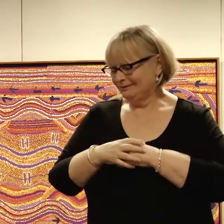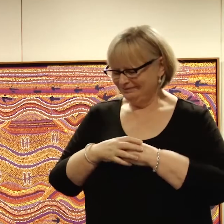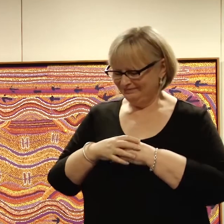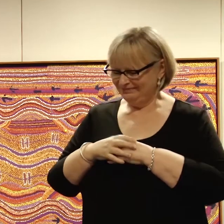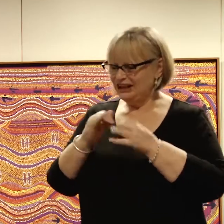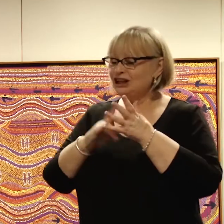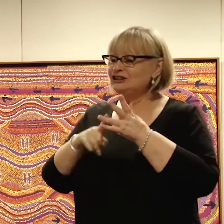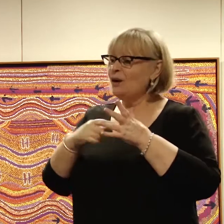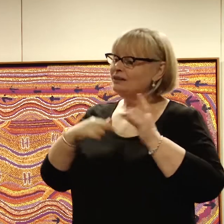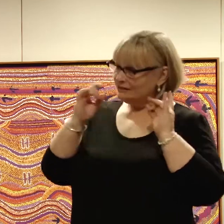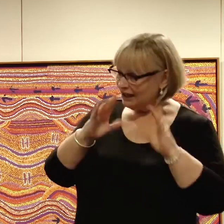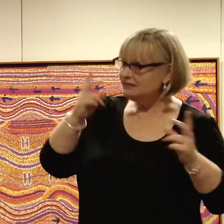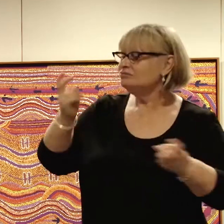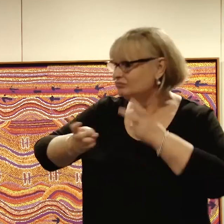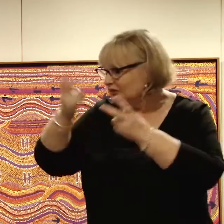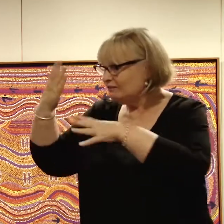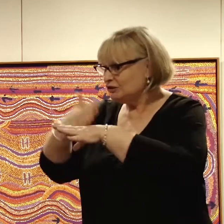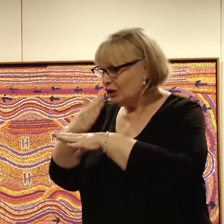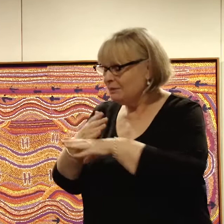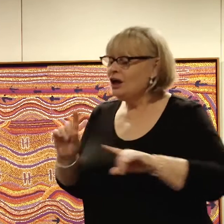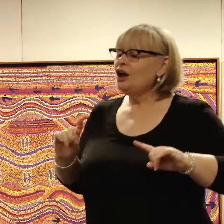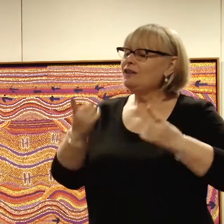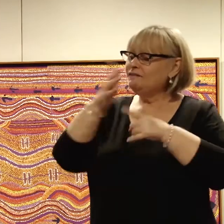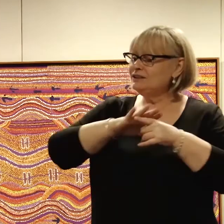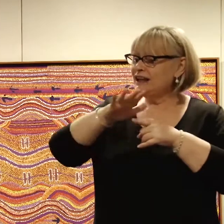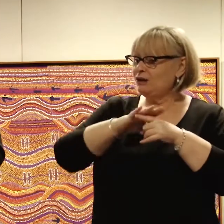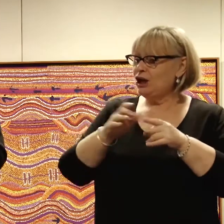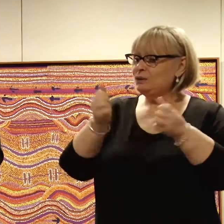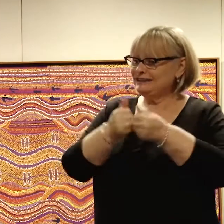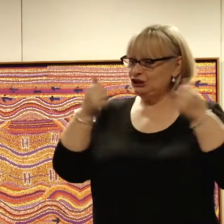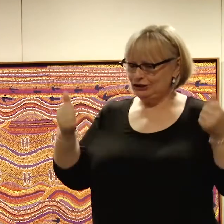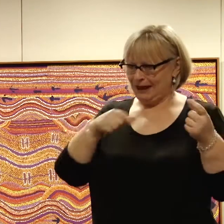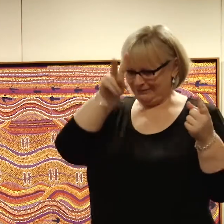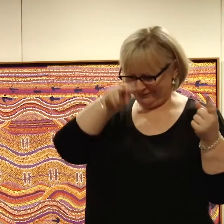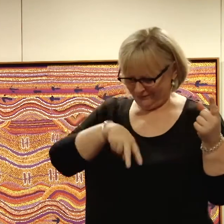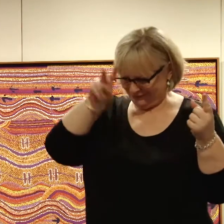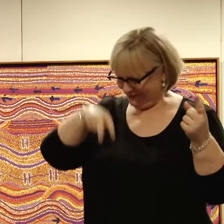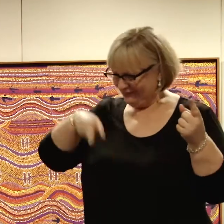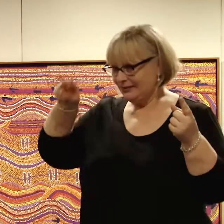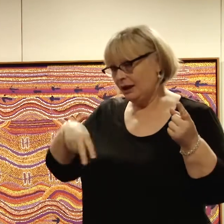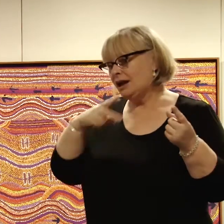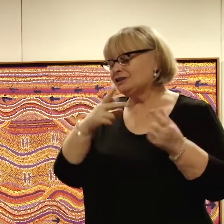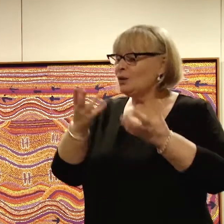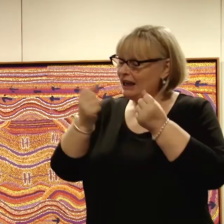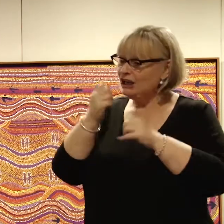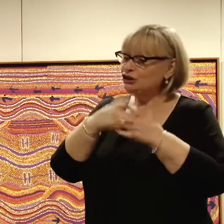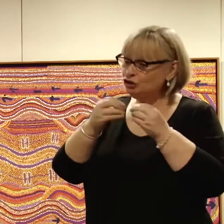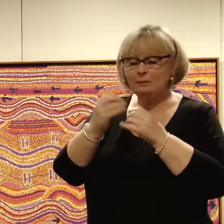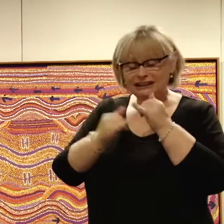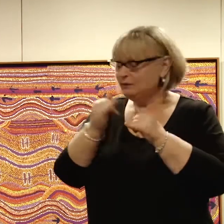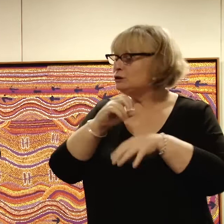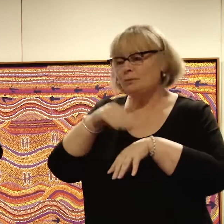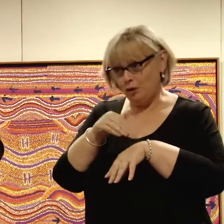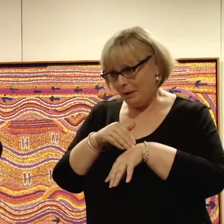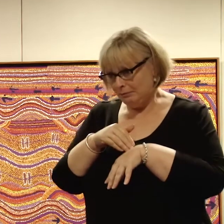So the hunt for a job commenced. The first port of call was the newspaper ads. Now getting a job interview was never an issue.